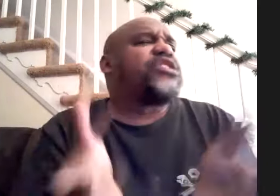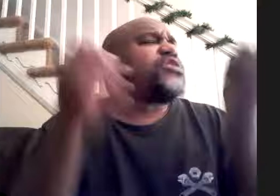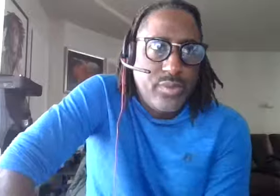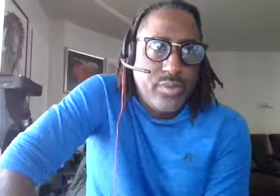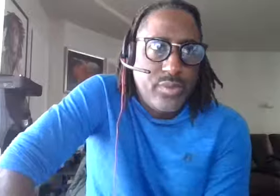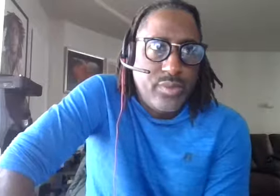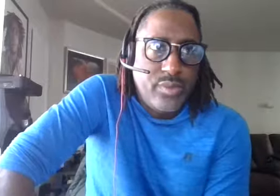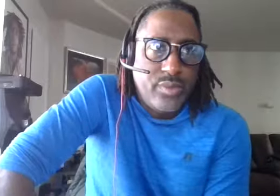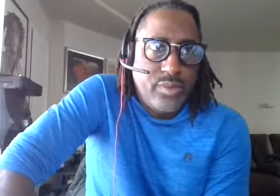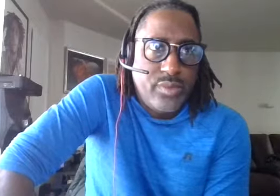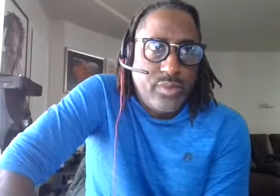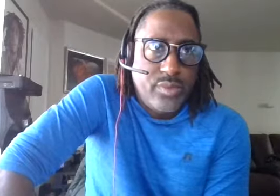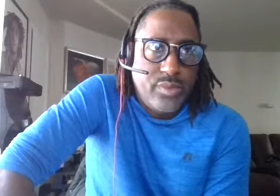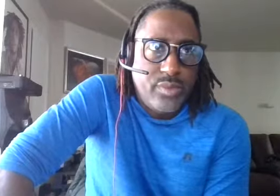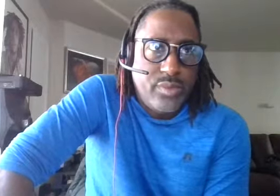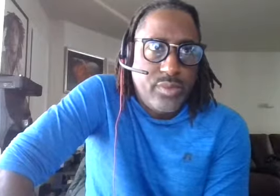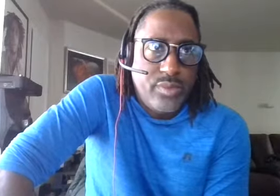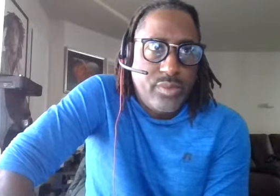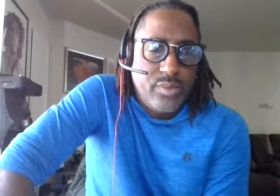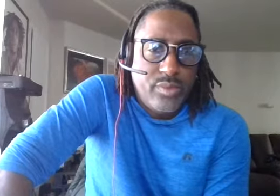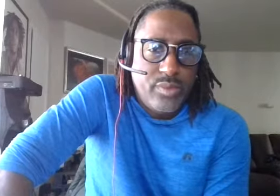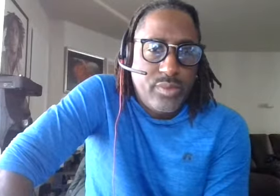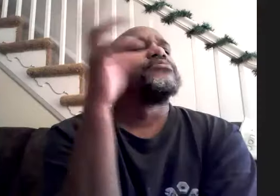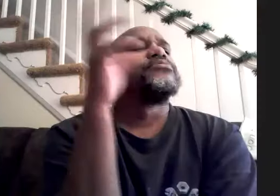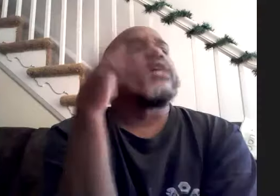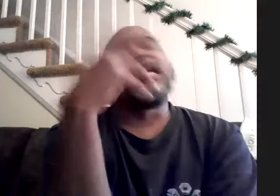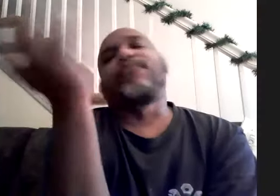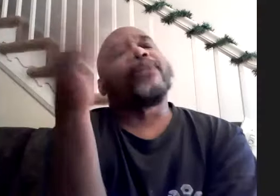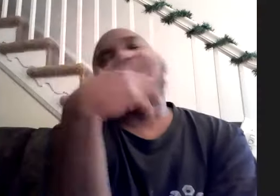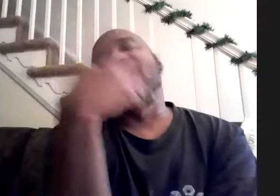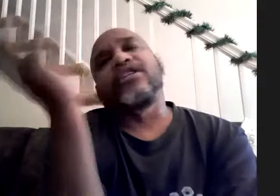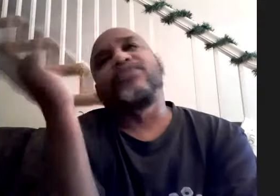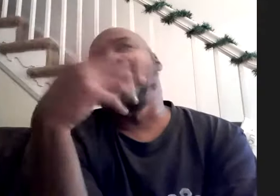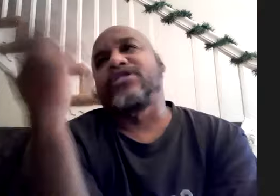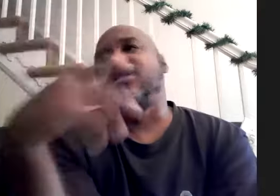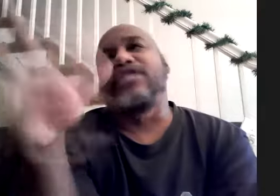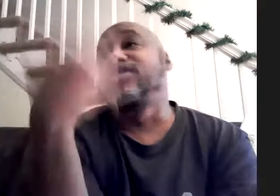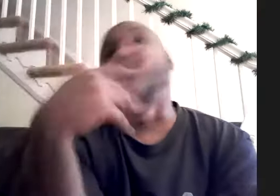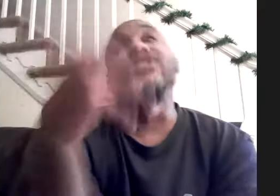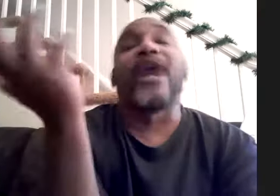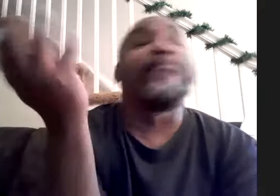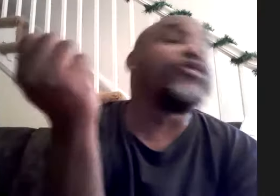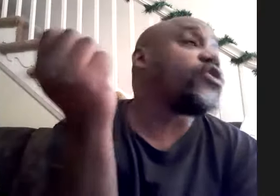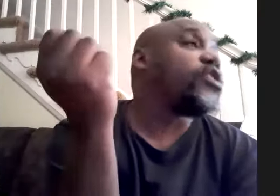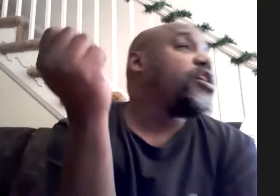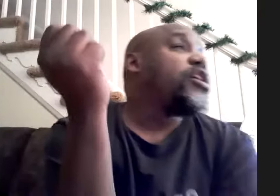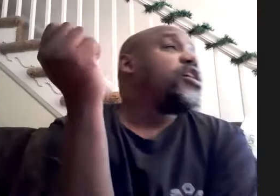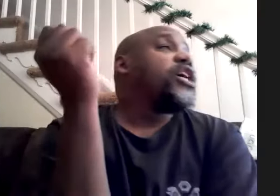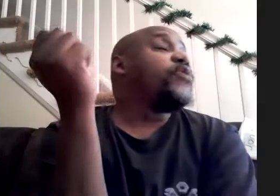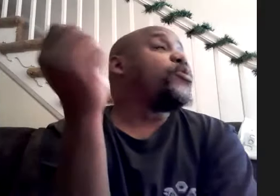and just playing and that was one of the things again i keep bringing up my dad because pretty much he's the reason why i'm a musician he would put